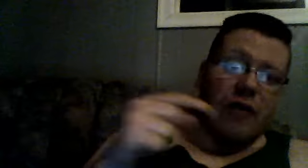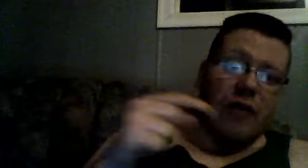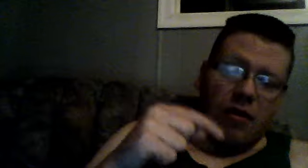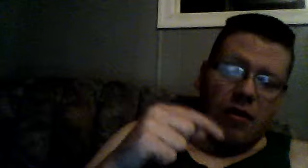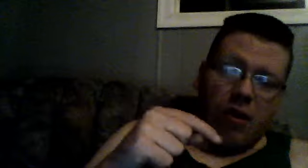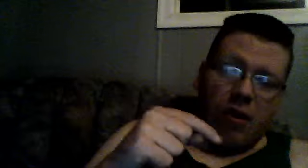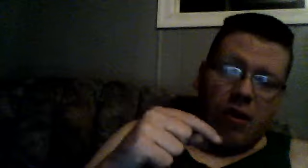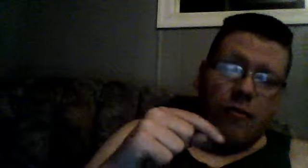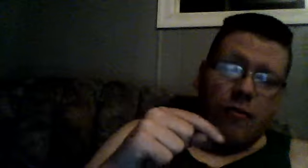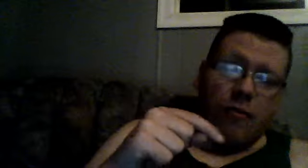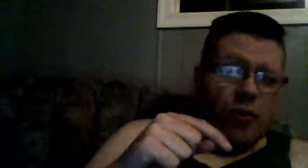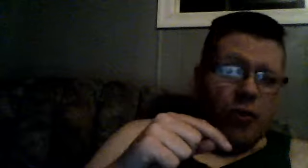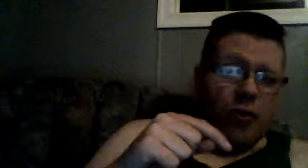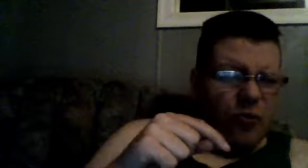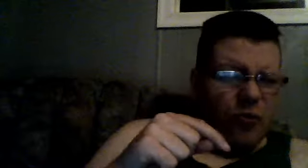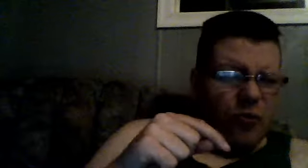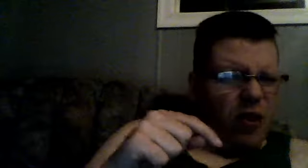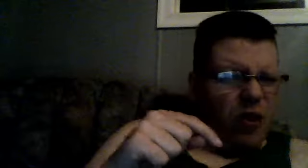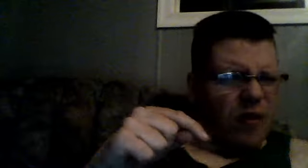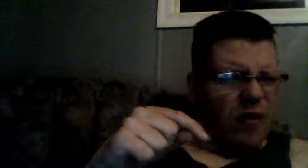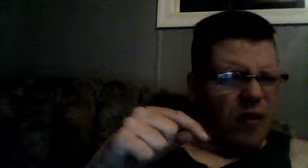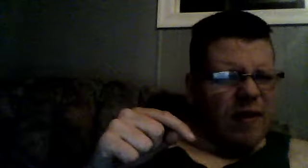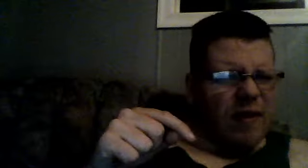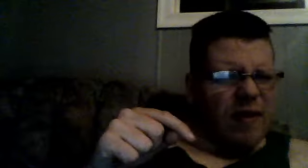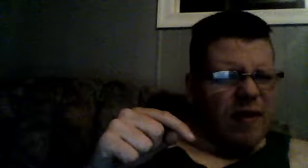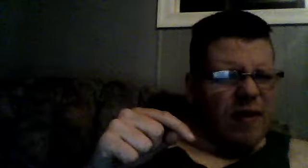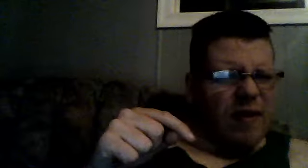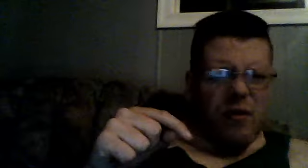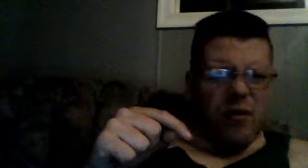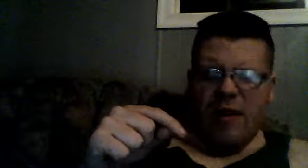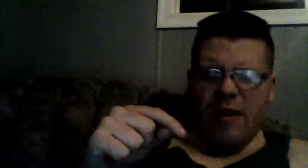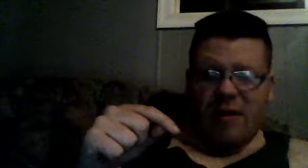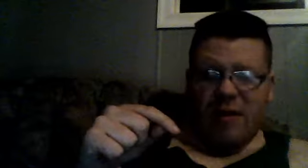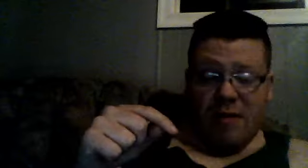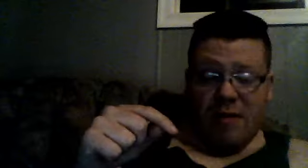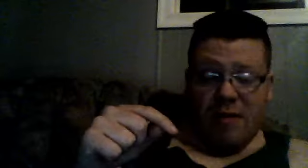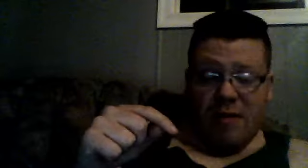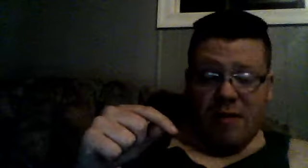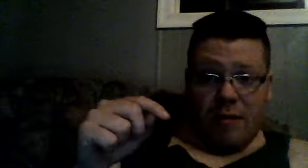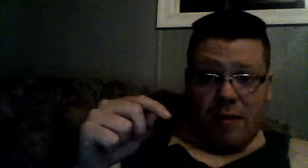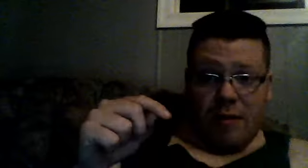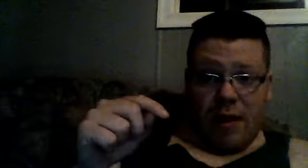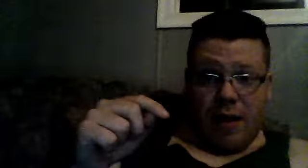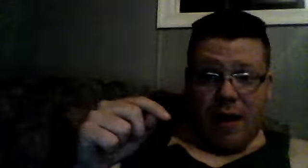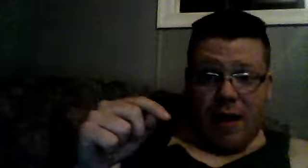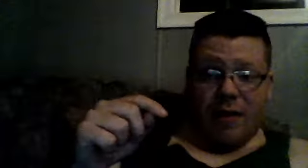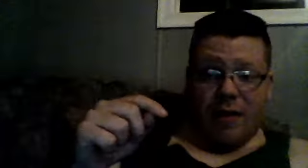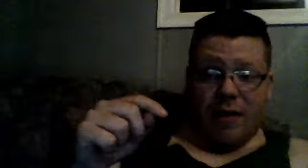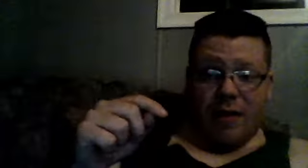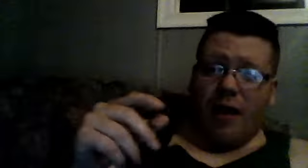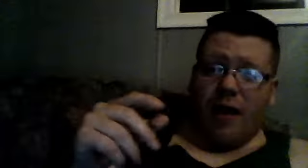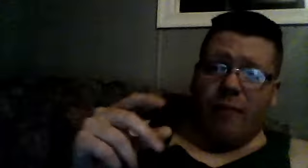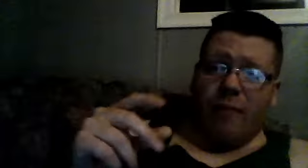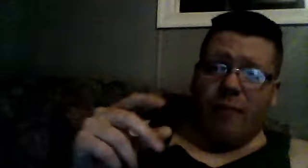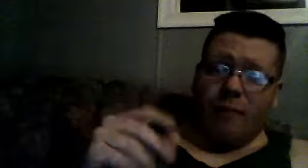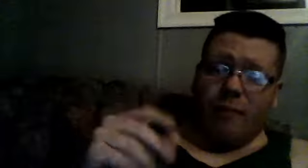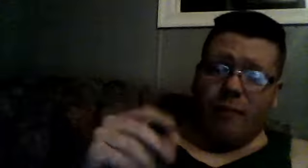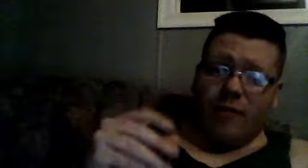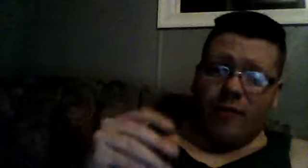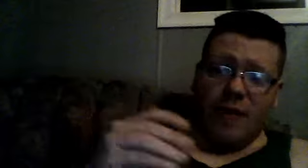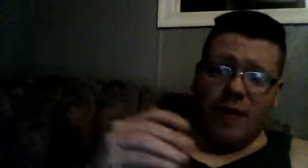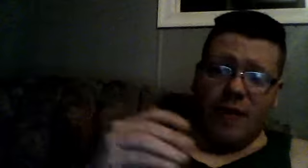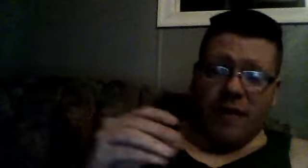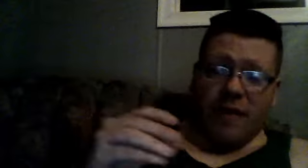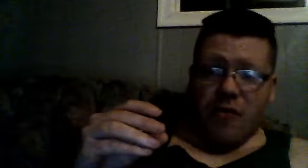one from 2004 to 2007, when we, ha, got, all, some snippets of,